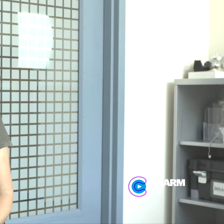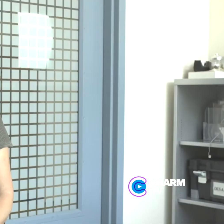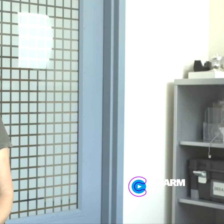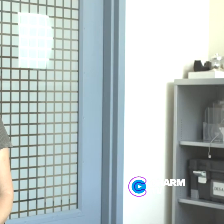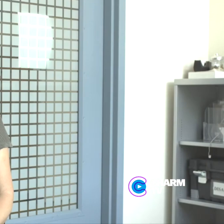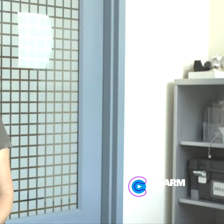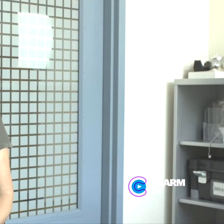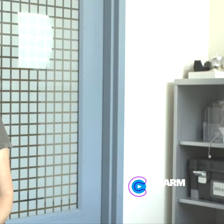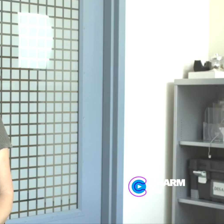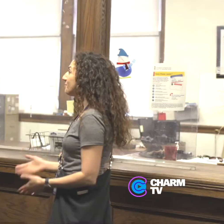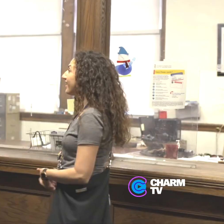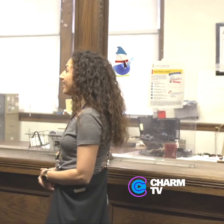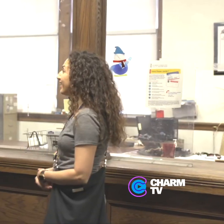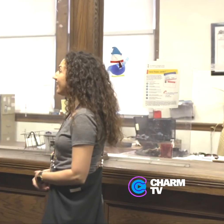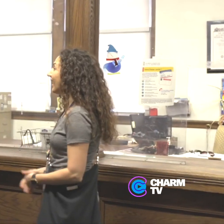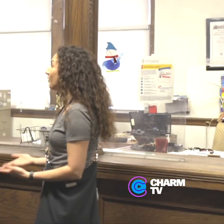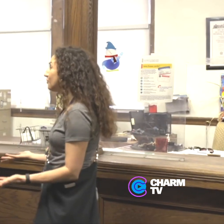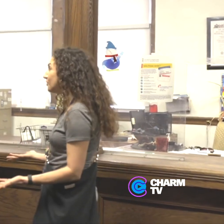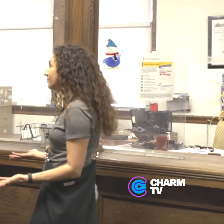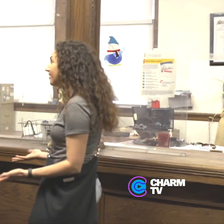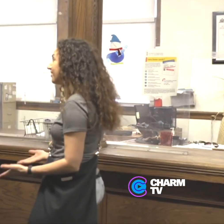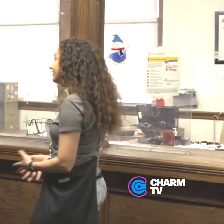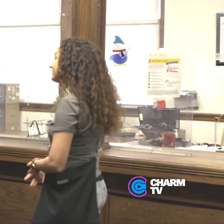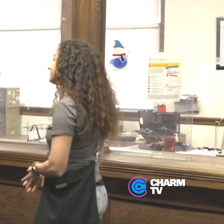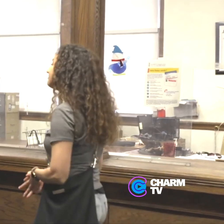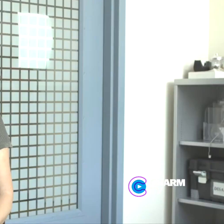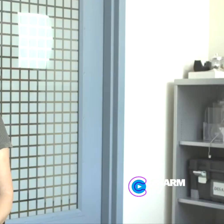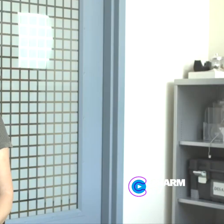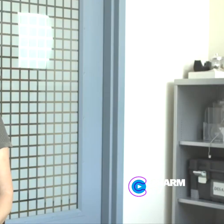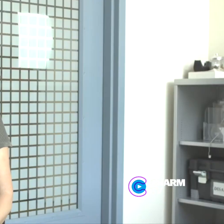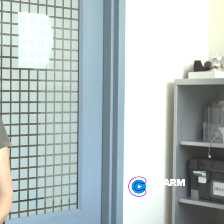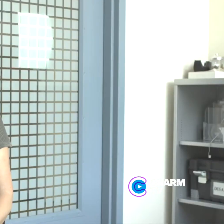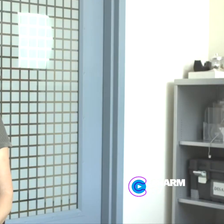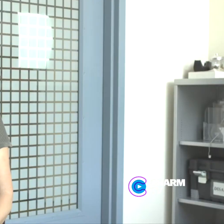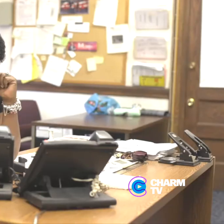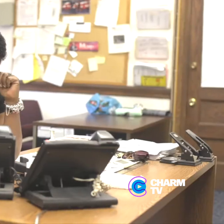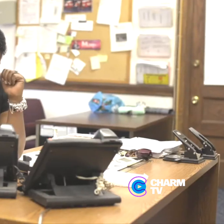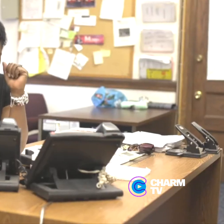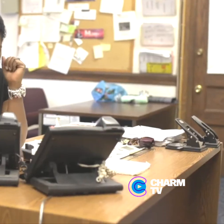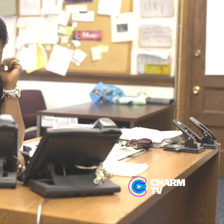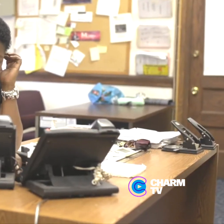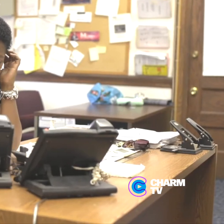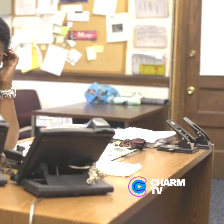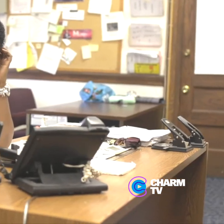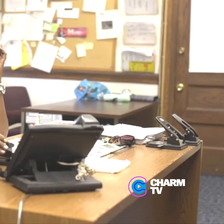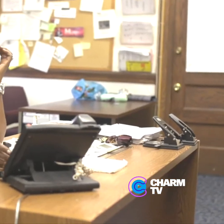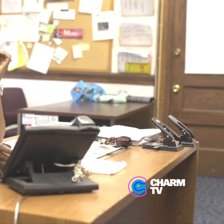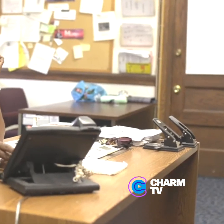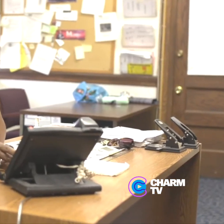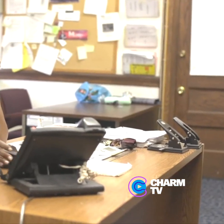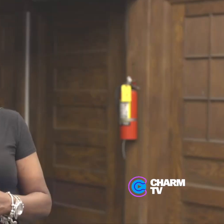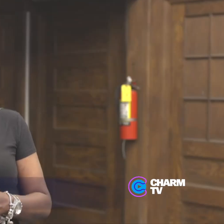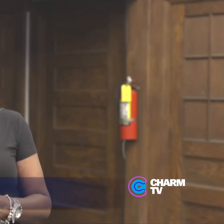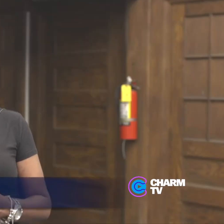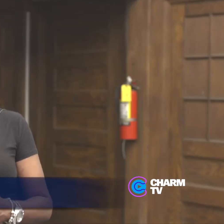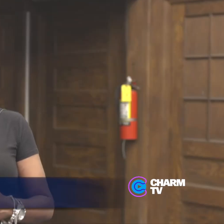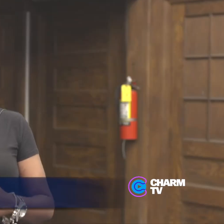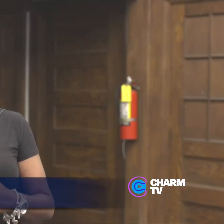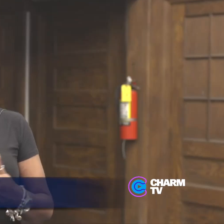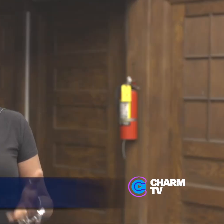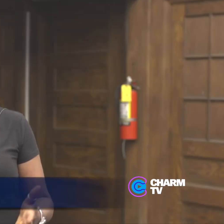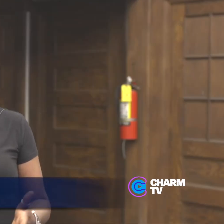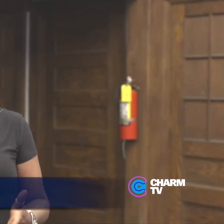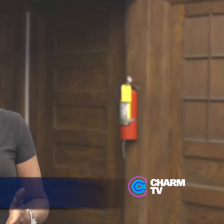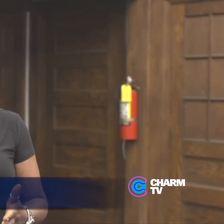lived before and had a good relationship with the landlord. It went a little bit faster. Property managers, all we can do is